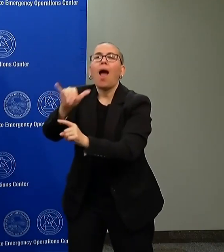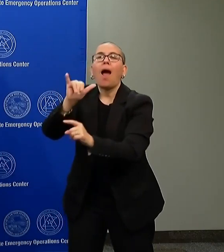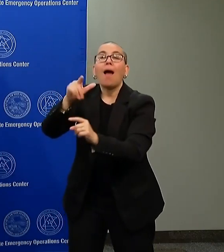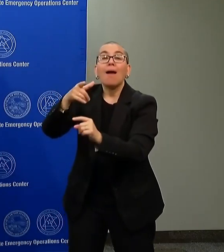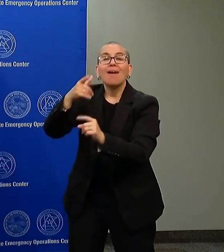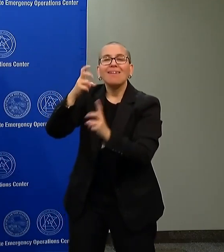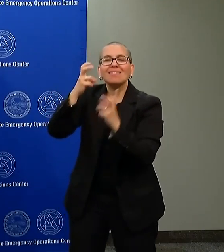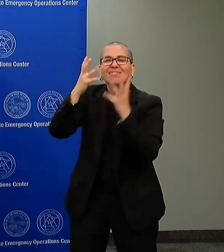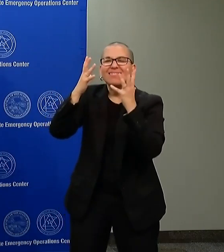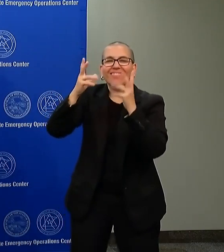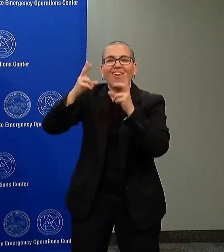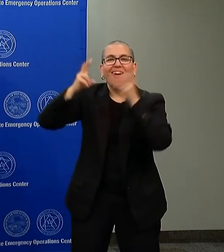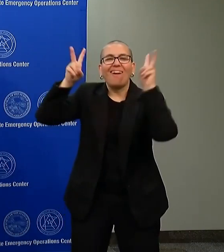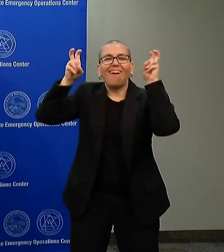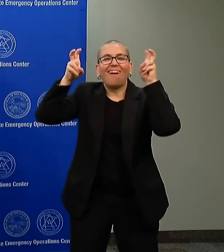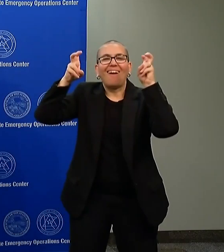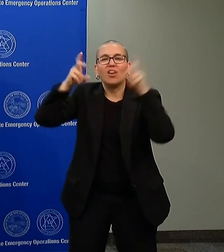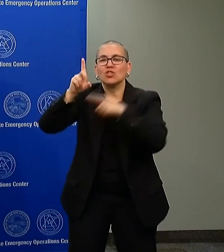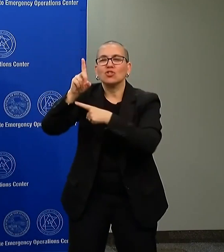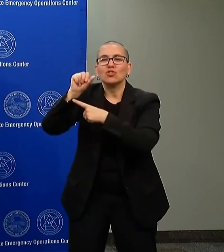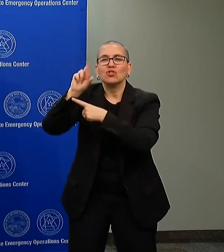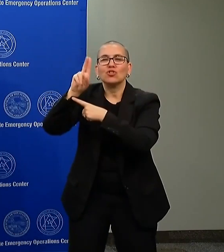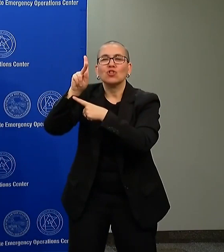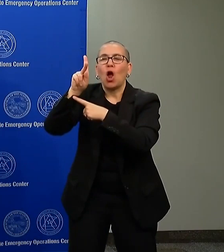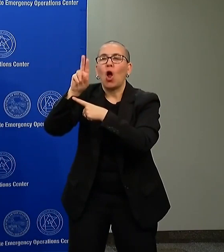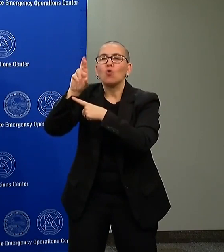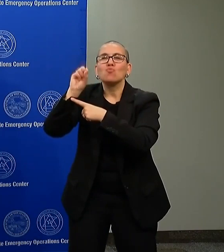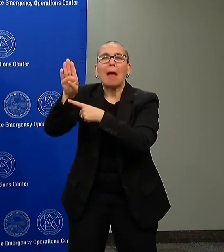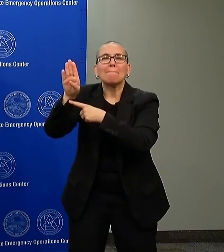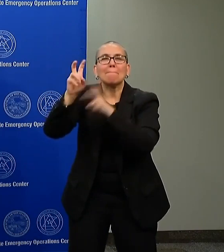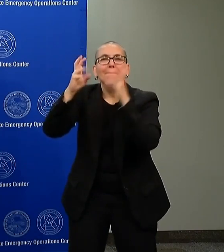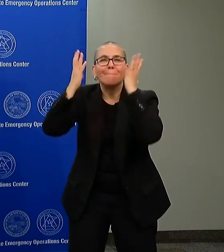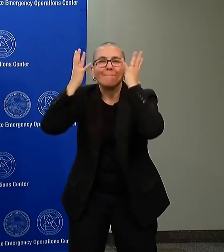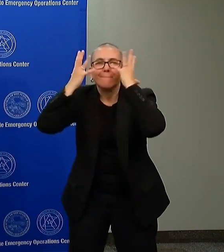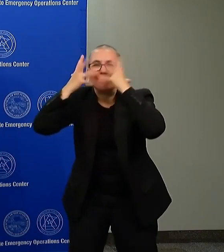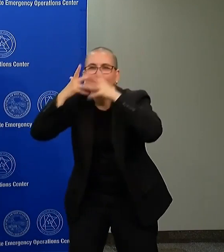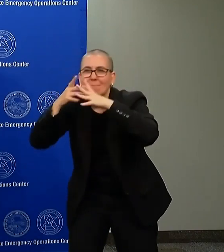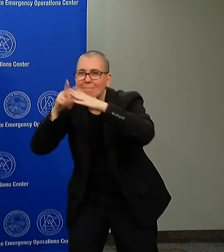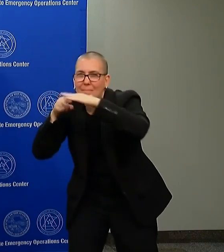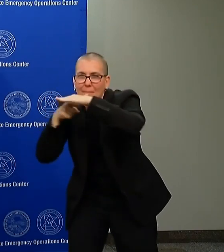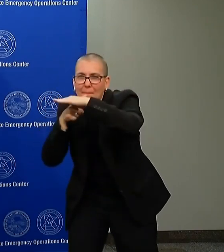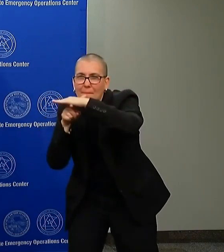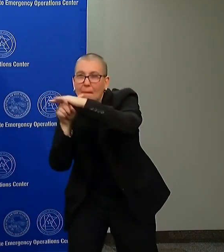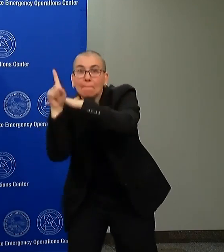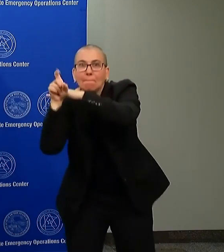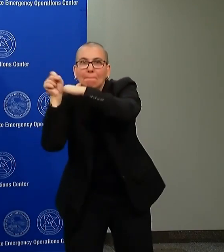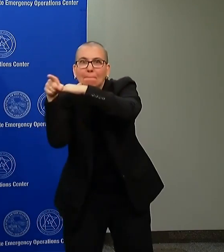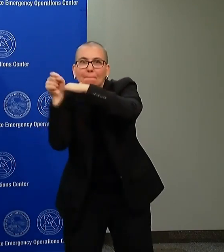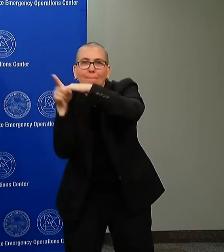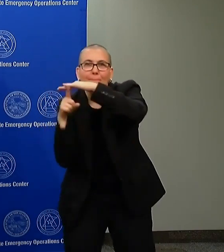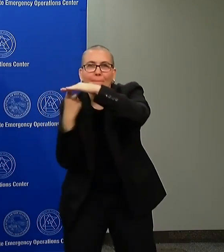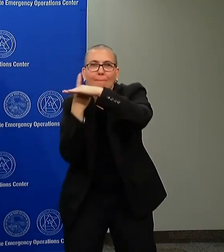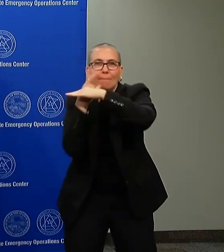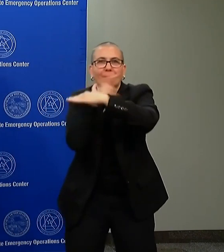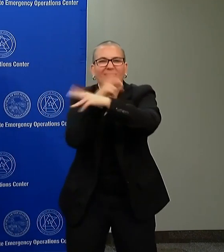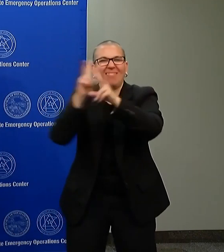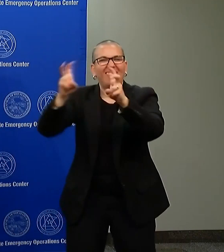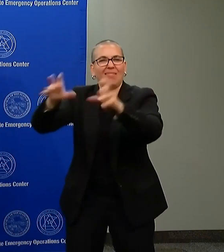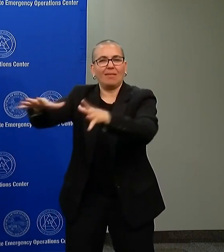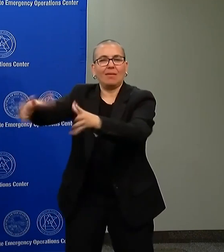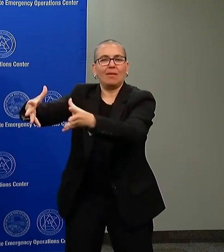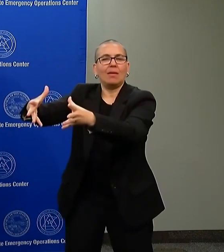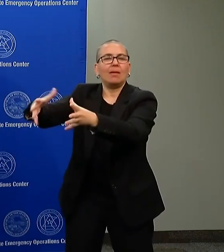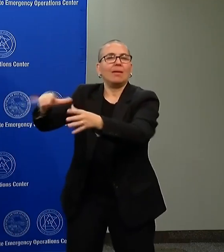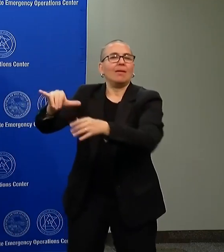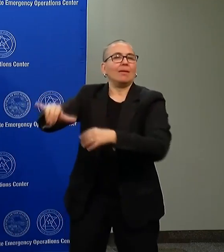I'm not trying to say that. I think our best estimate right now that I heard is about 20% is what we think are Minnesotans and about 80%